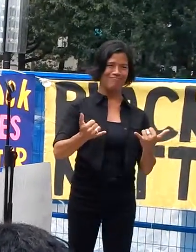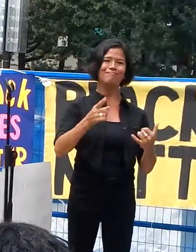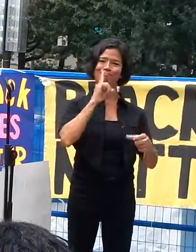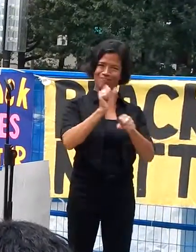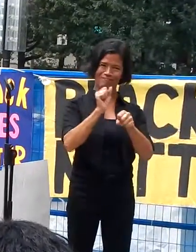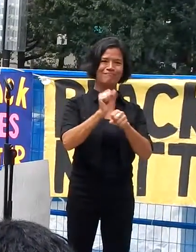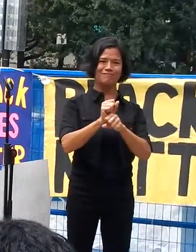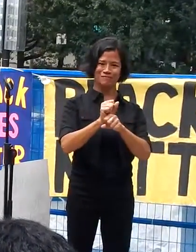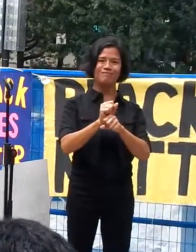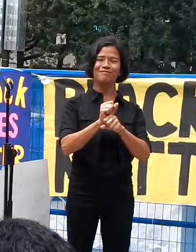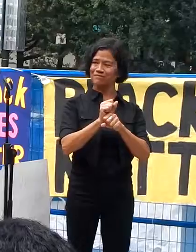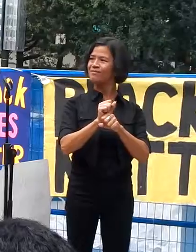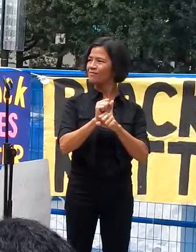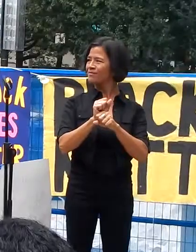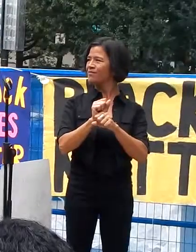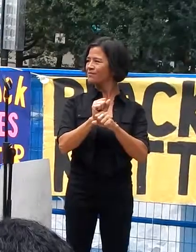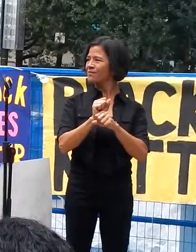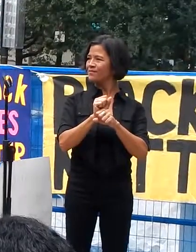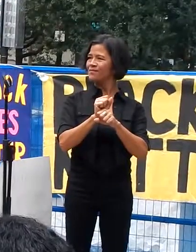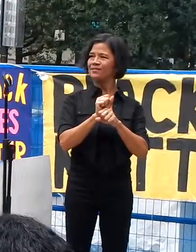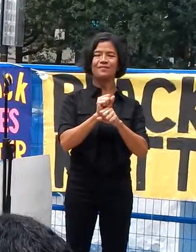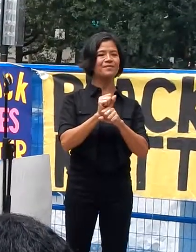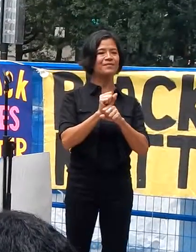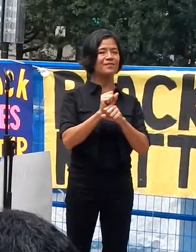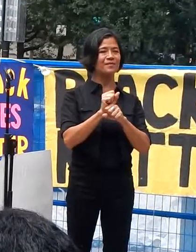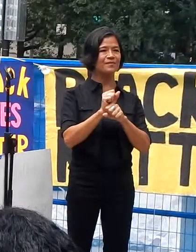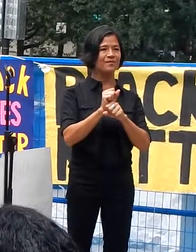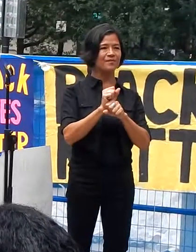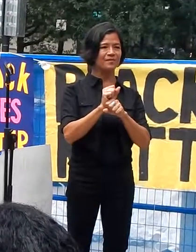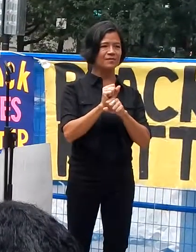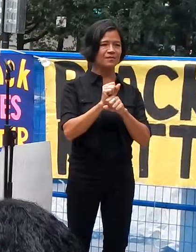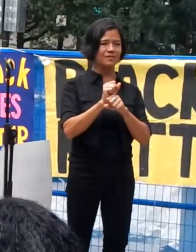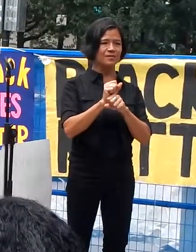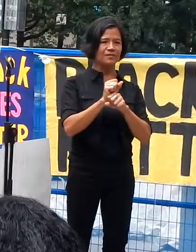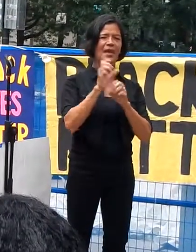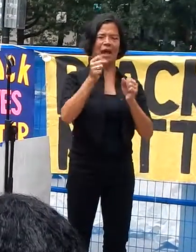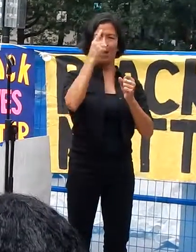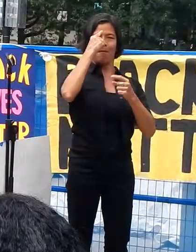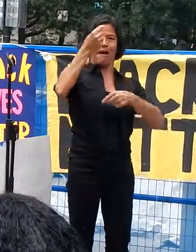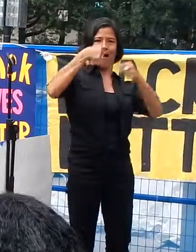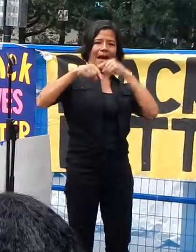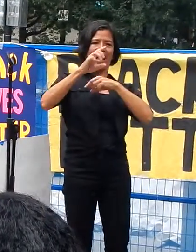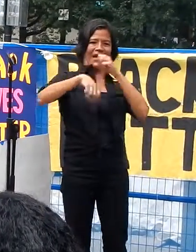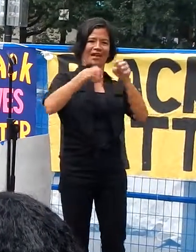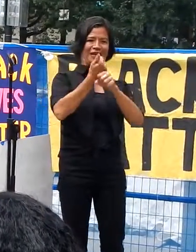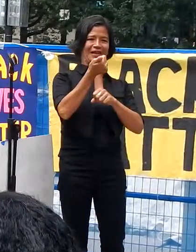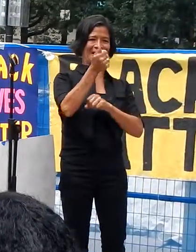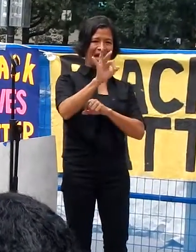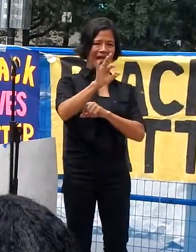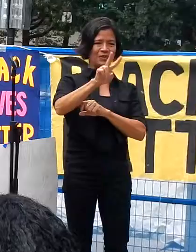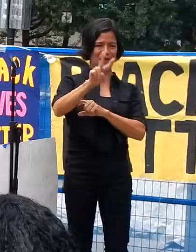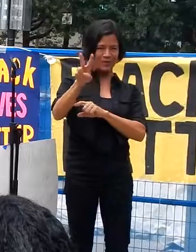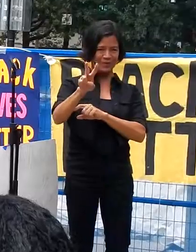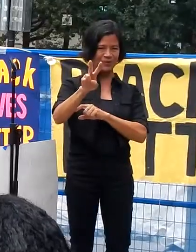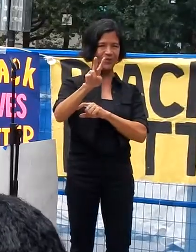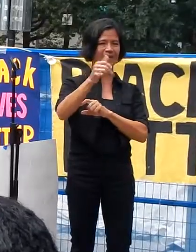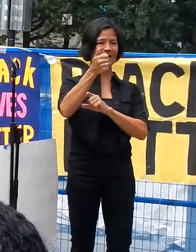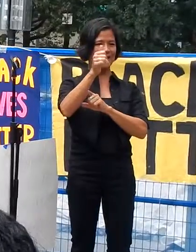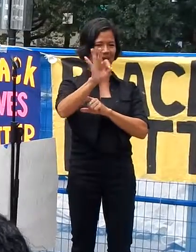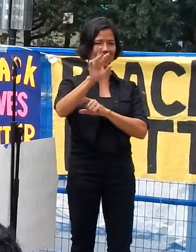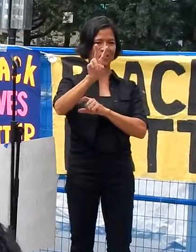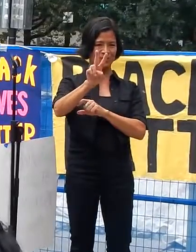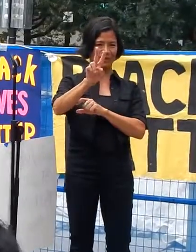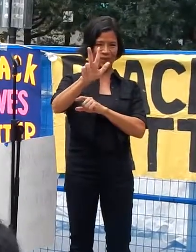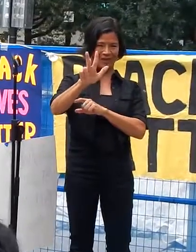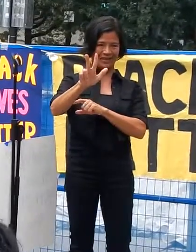Go back to... Go back to 1922 to 1923 there was